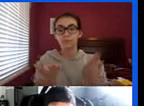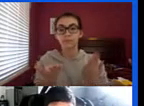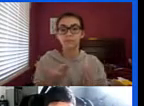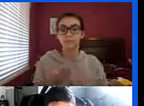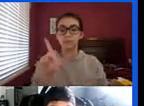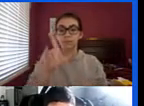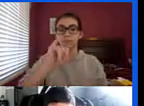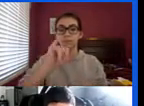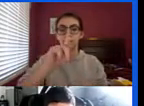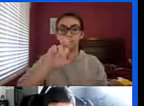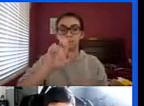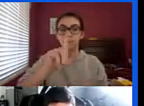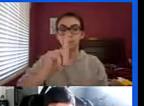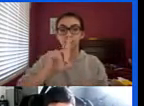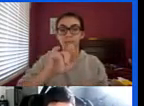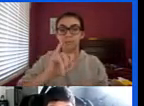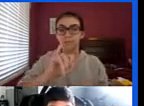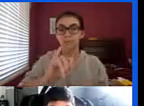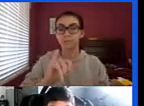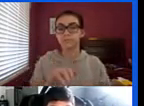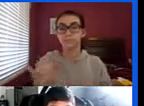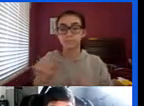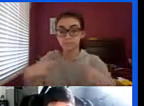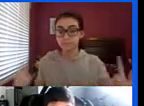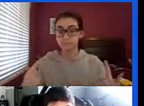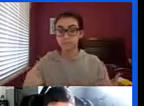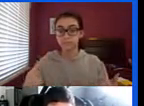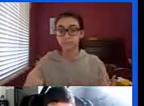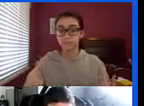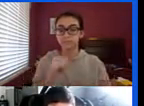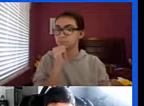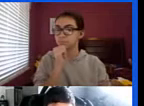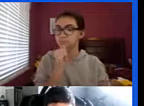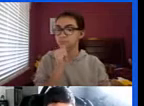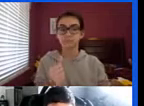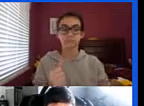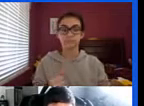a sentence using probably is